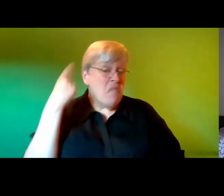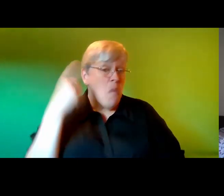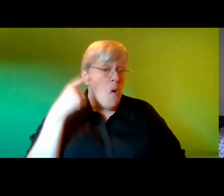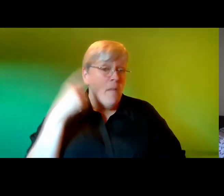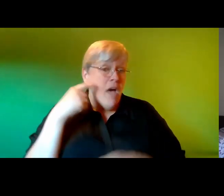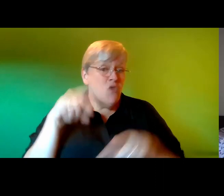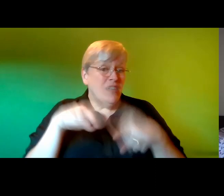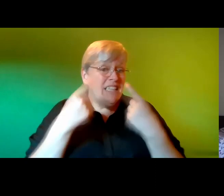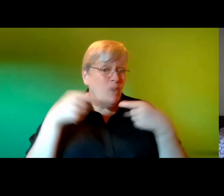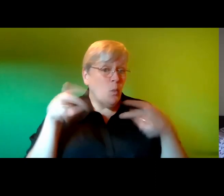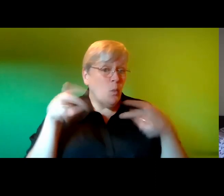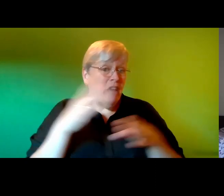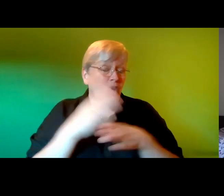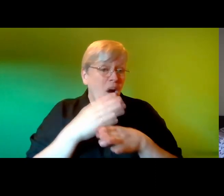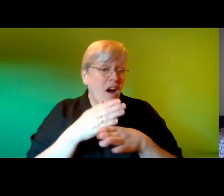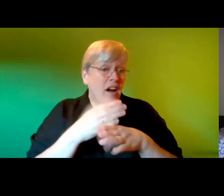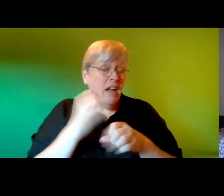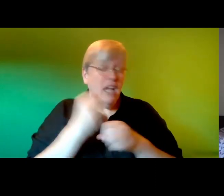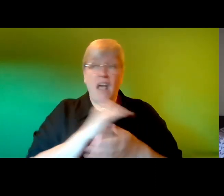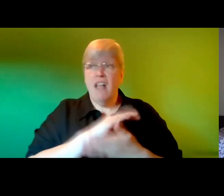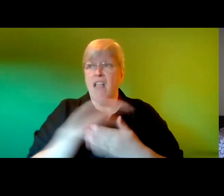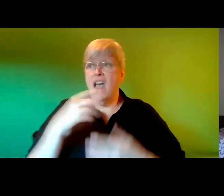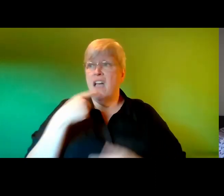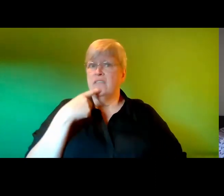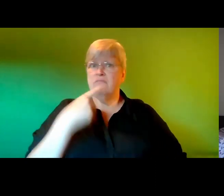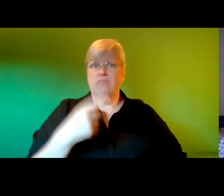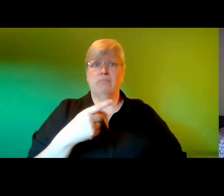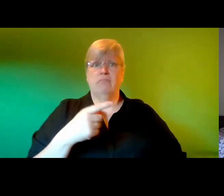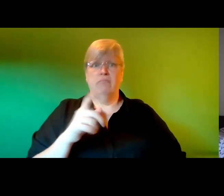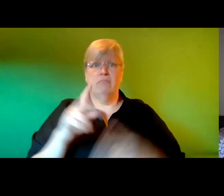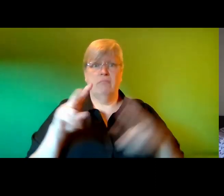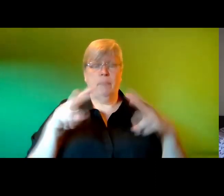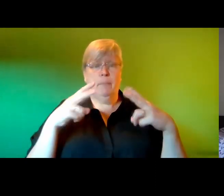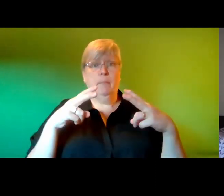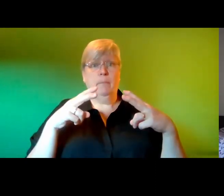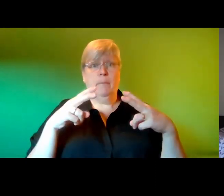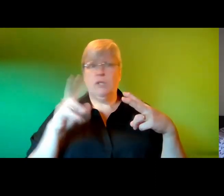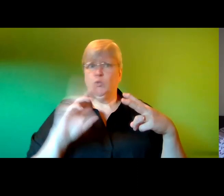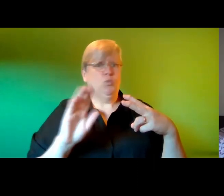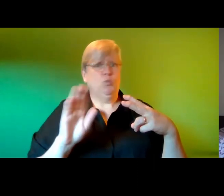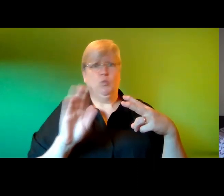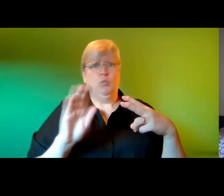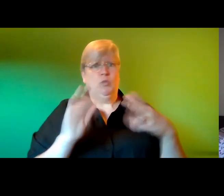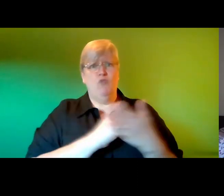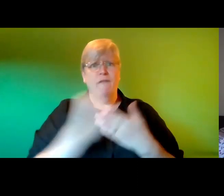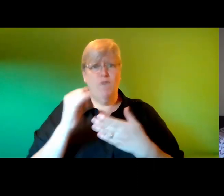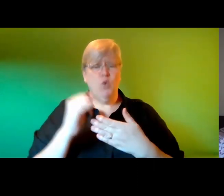another career path galahad jerked his head up to meet the wizard's eyes shaking his head wildly in adamant refusal no of course not